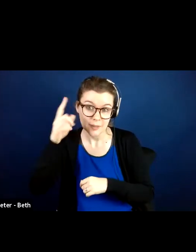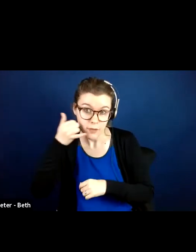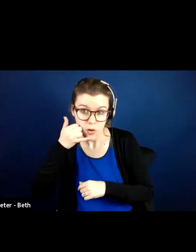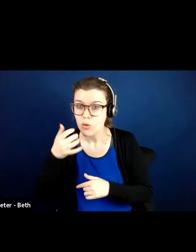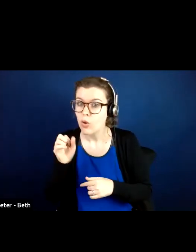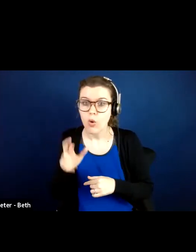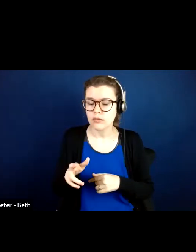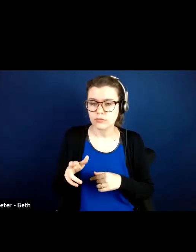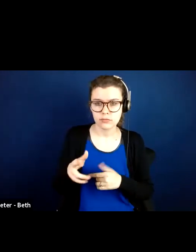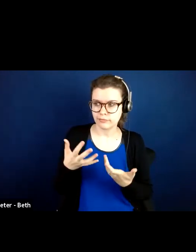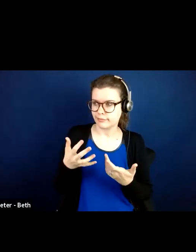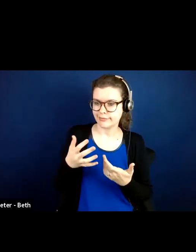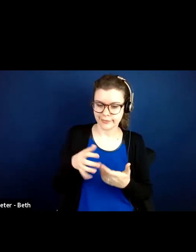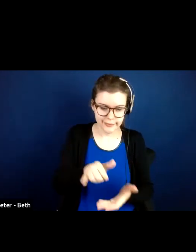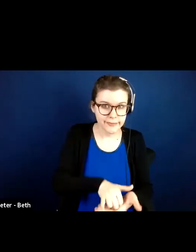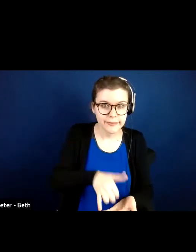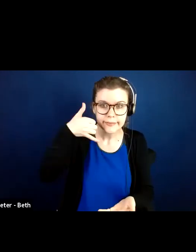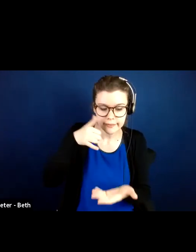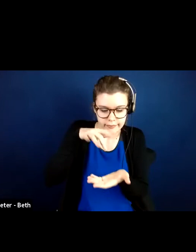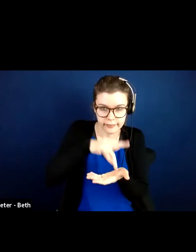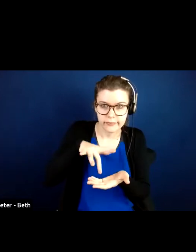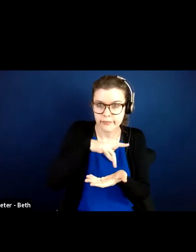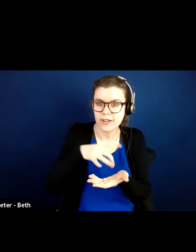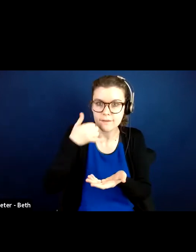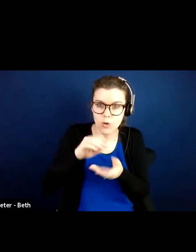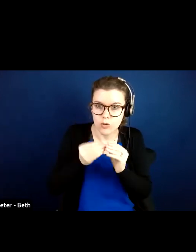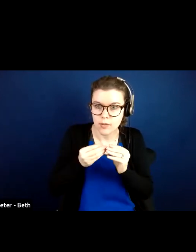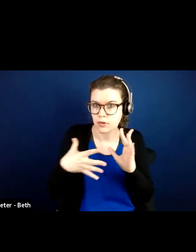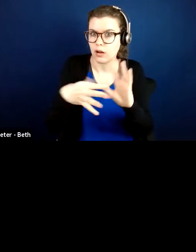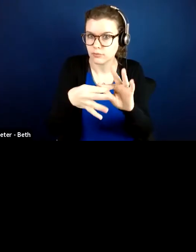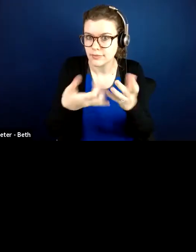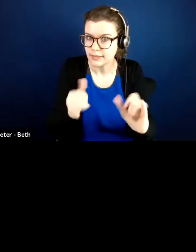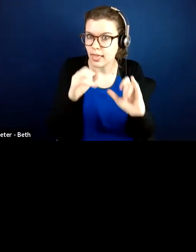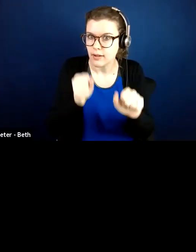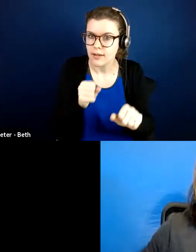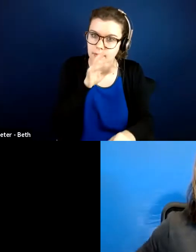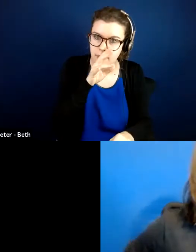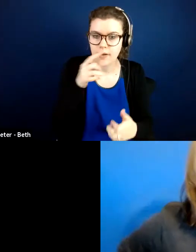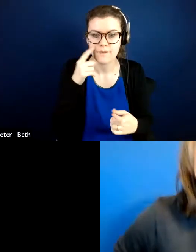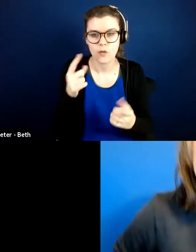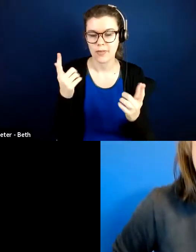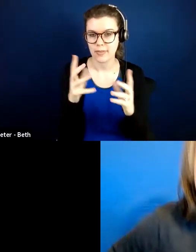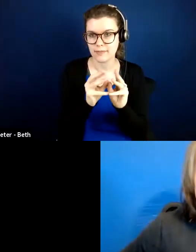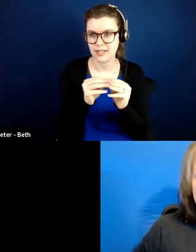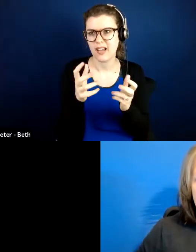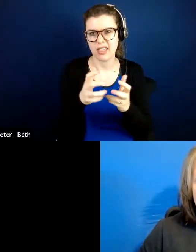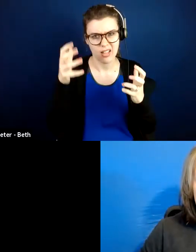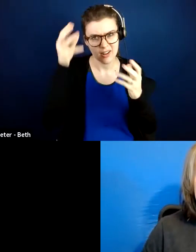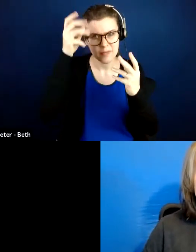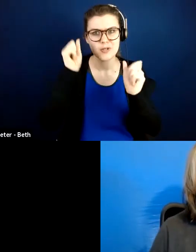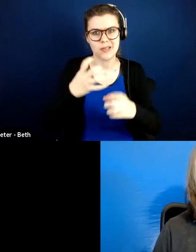phone, with a landline. And there's still a lot of rich content you can get by joining via phone.